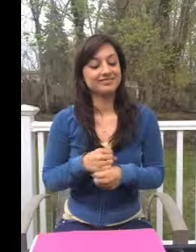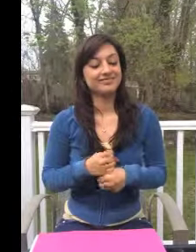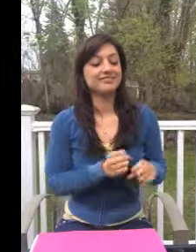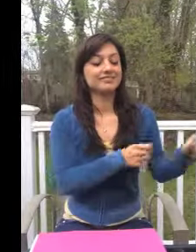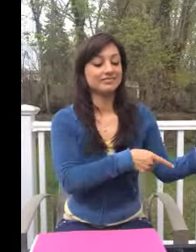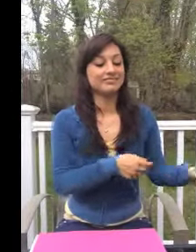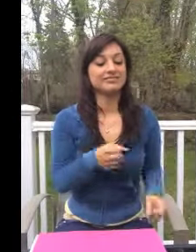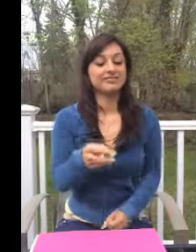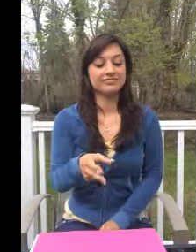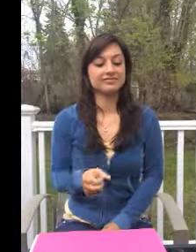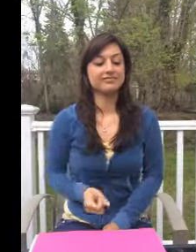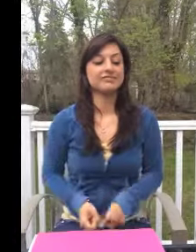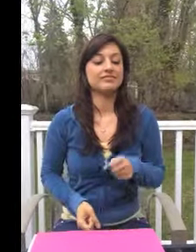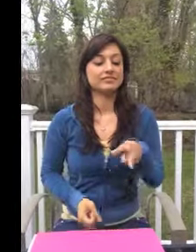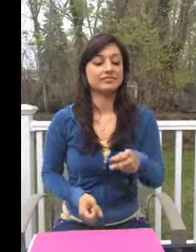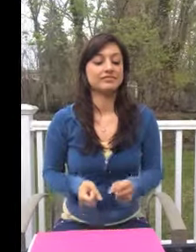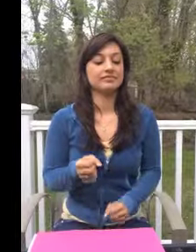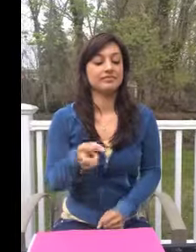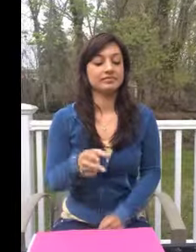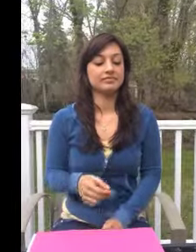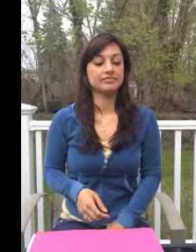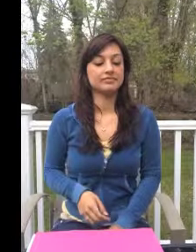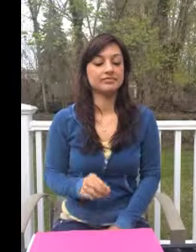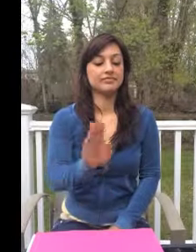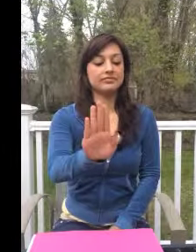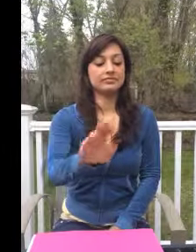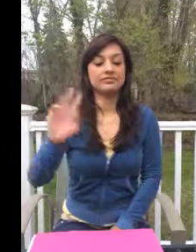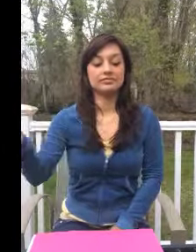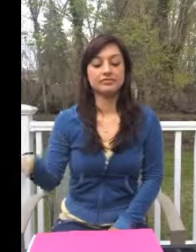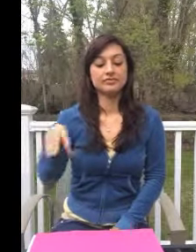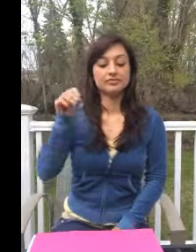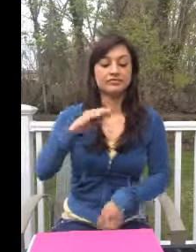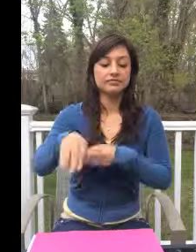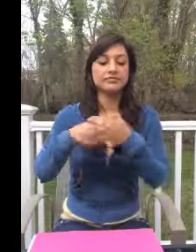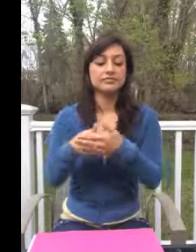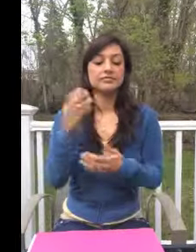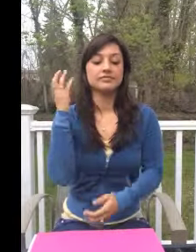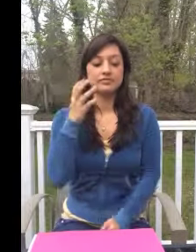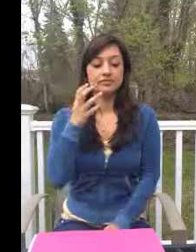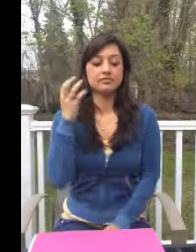make em go ah, ah, ah, ah, you're gonna leave em all in there.